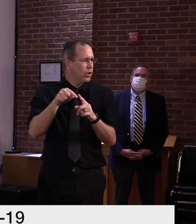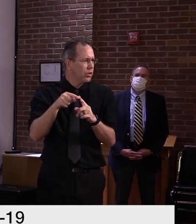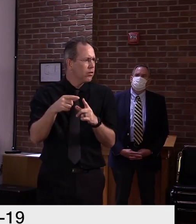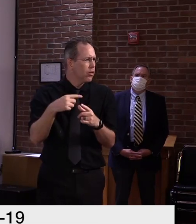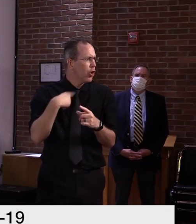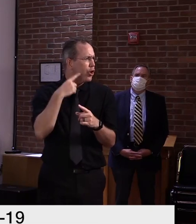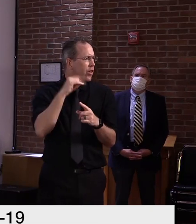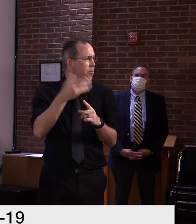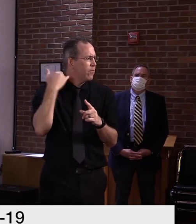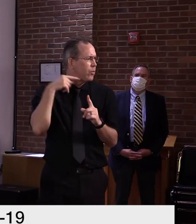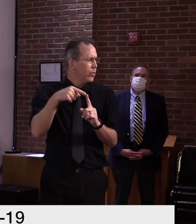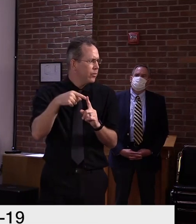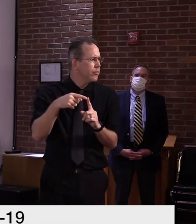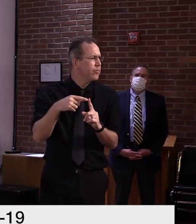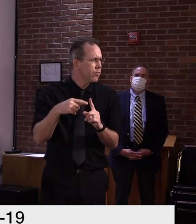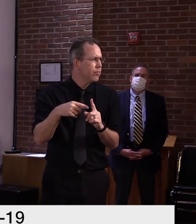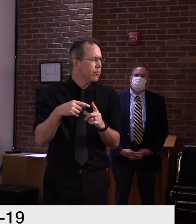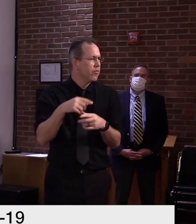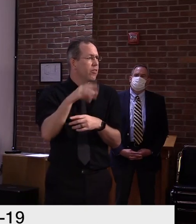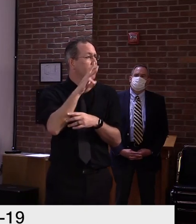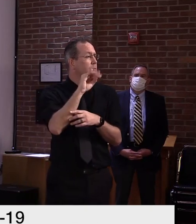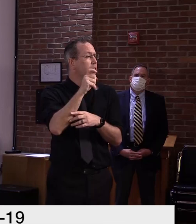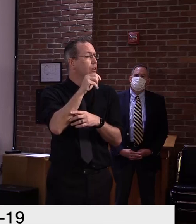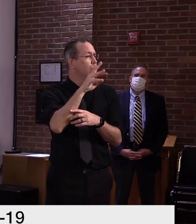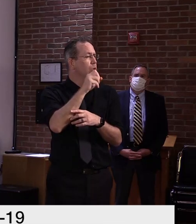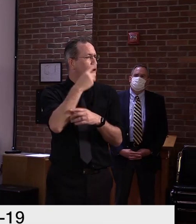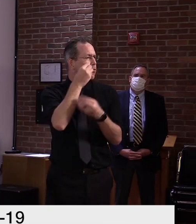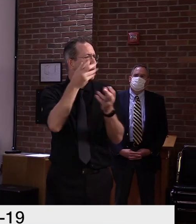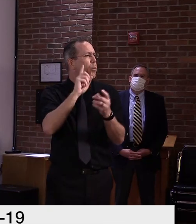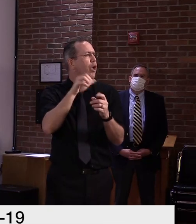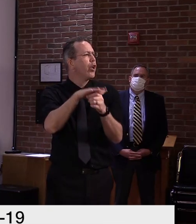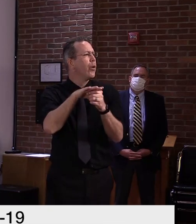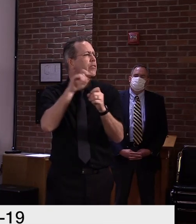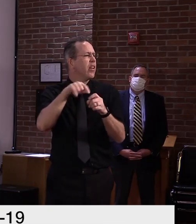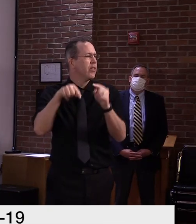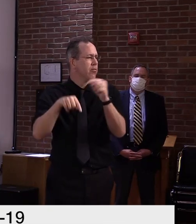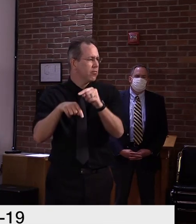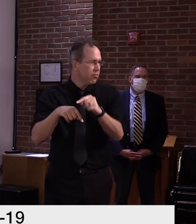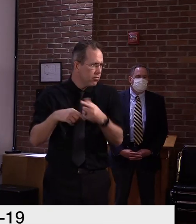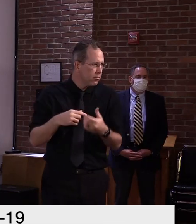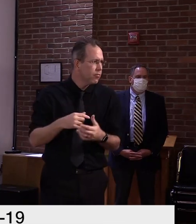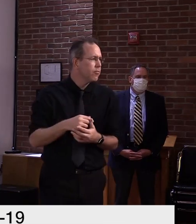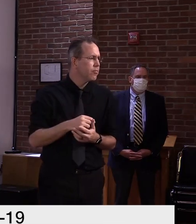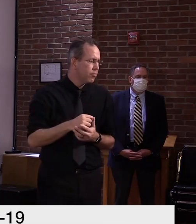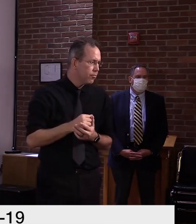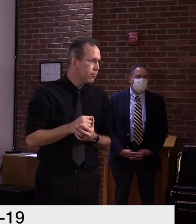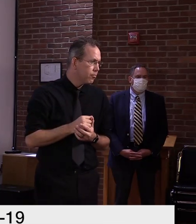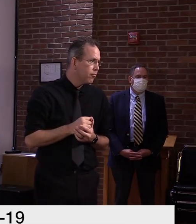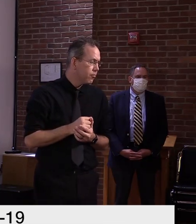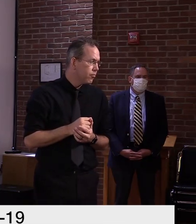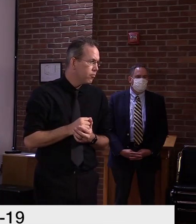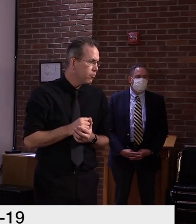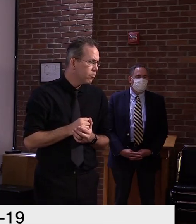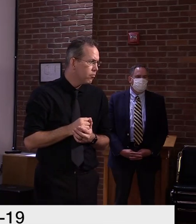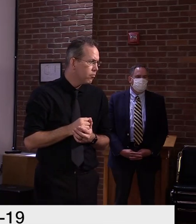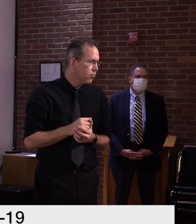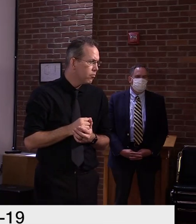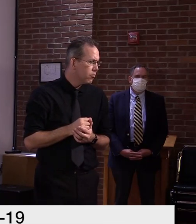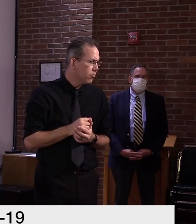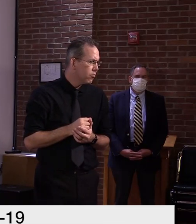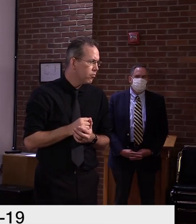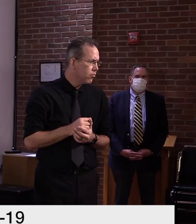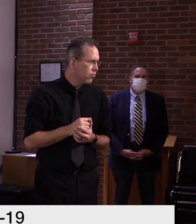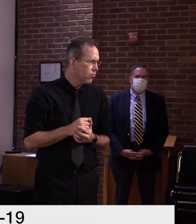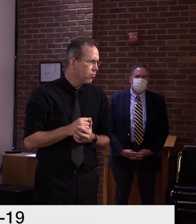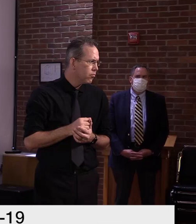uh, that's the one I'm aware of. So this is the only, this is the only doctor's office searching for clinic medical facility